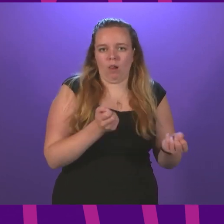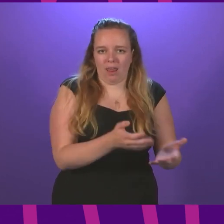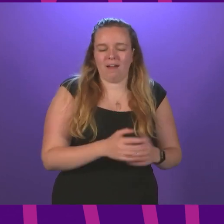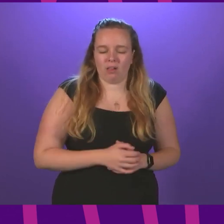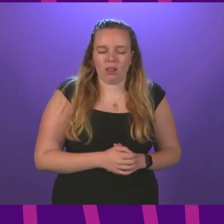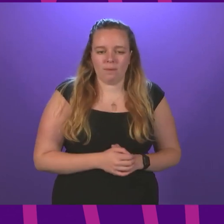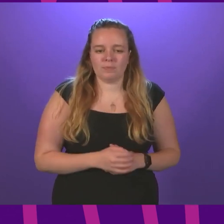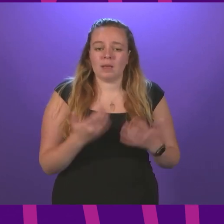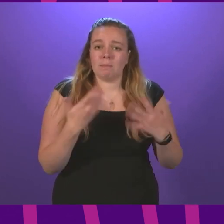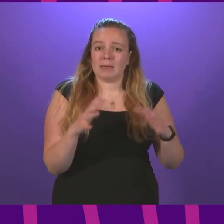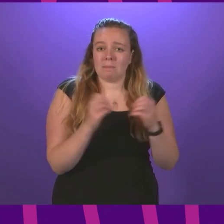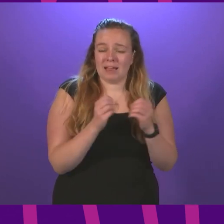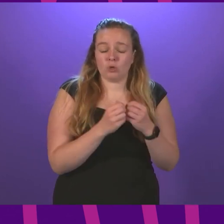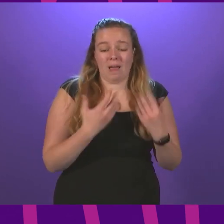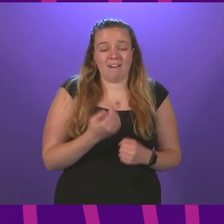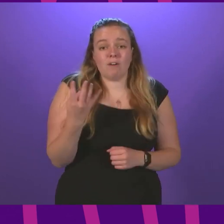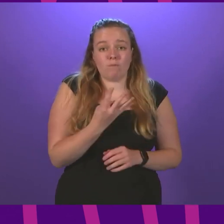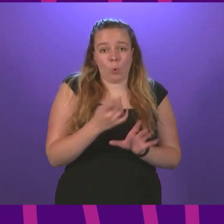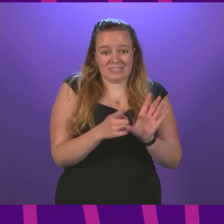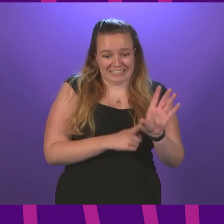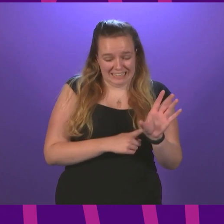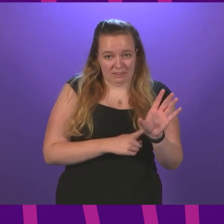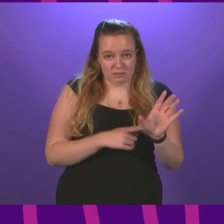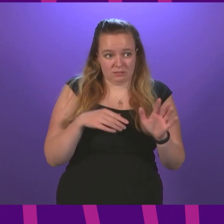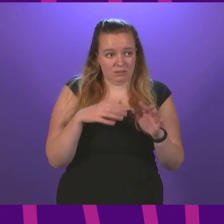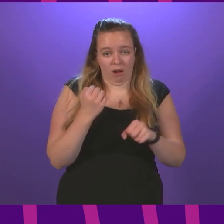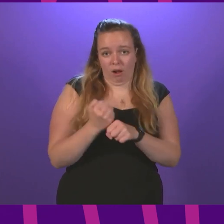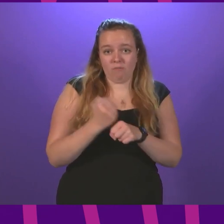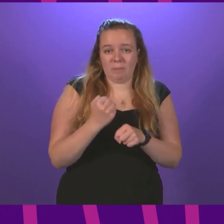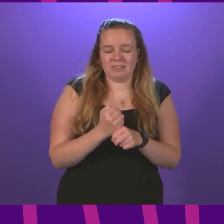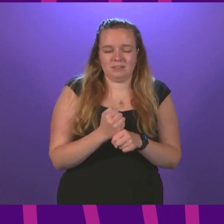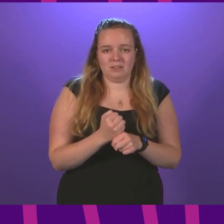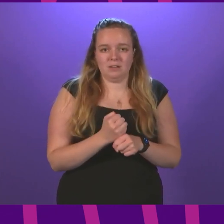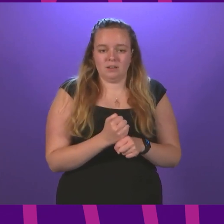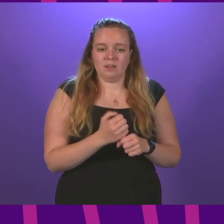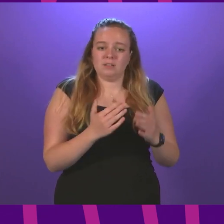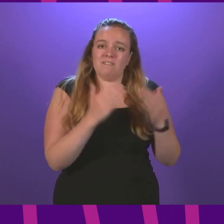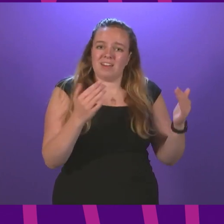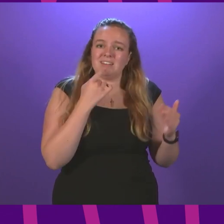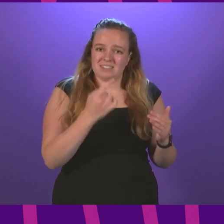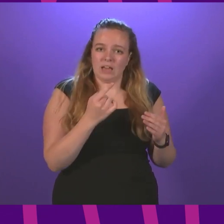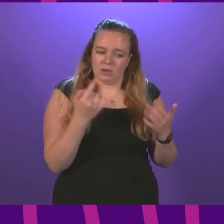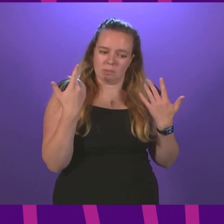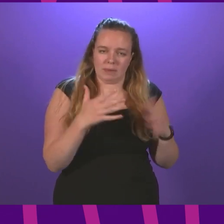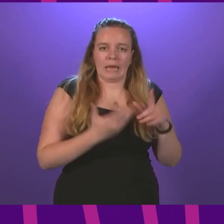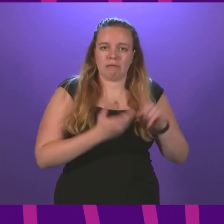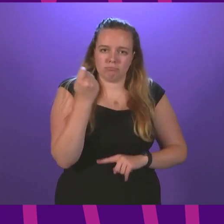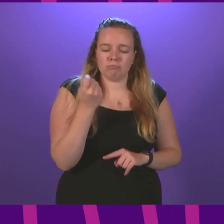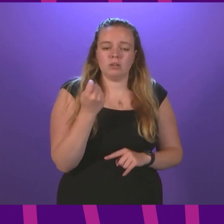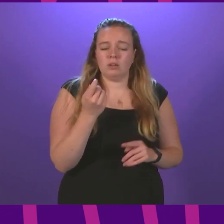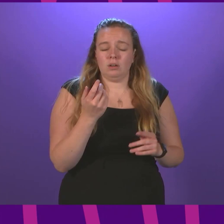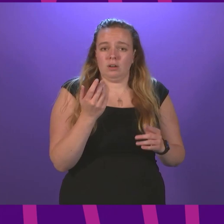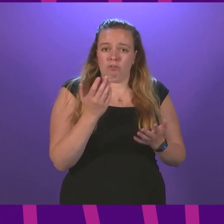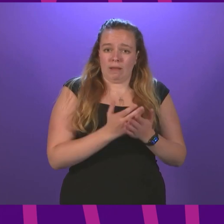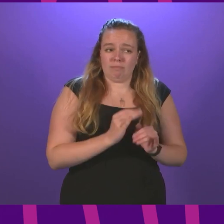As I have mentioned, we have 14 years into this government, and it is fair to say that the record makes grim reading. So grim, in